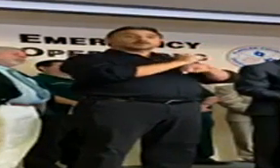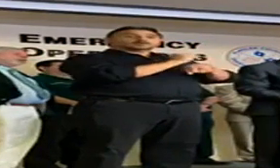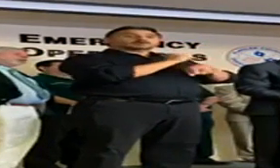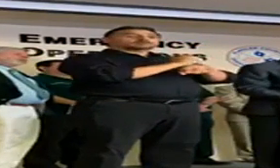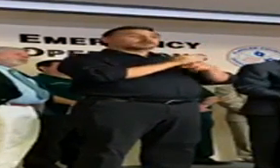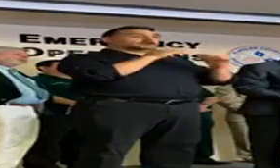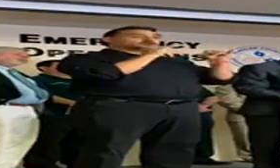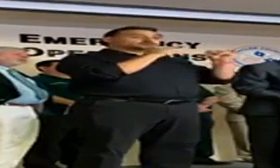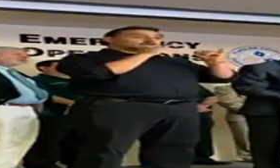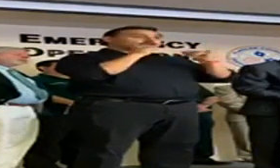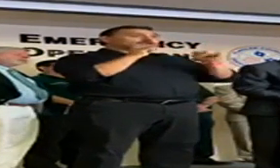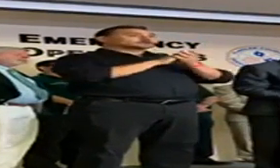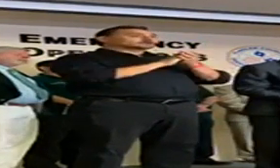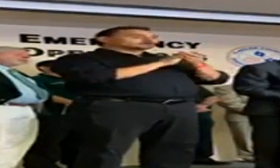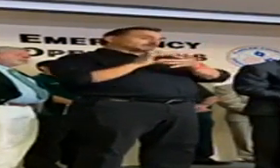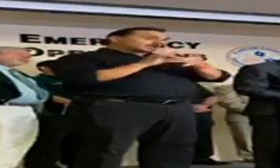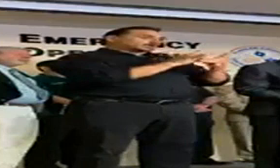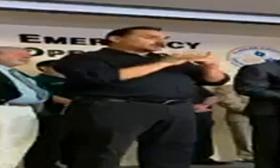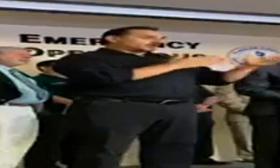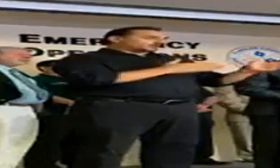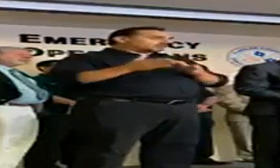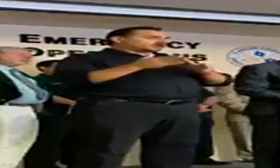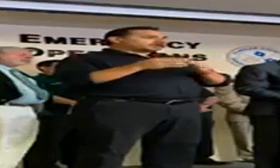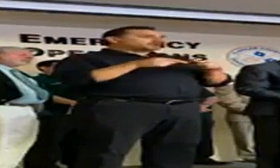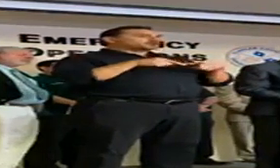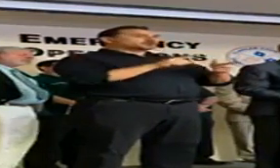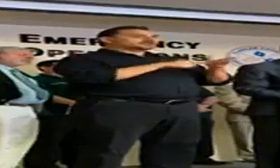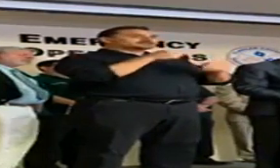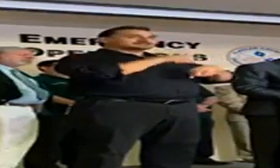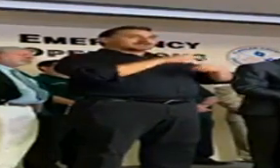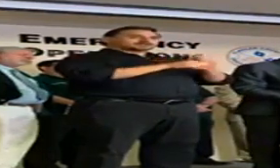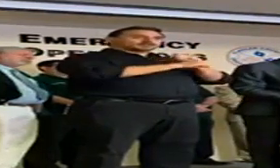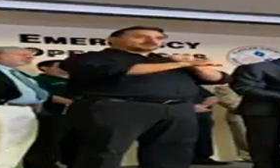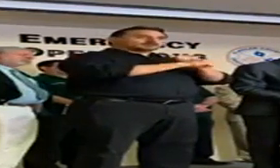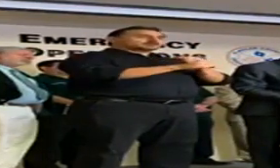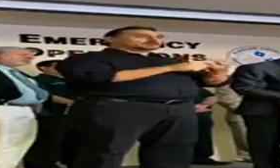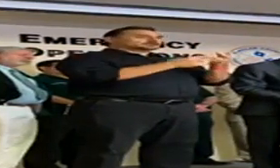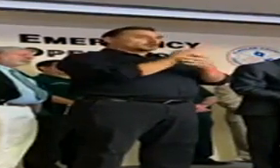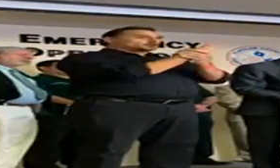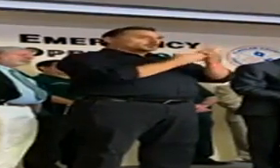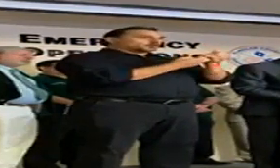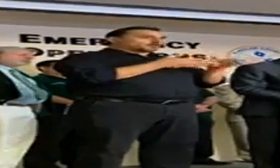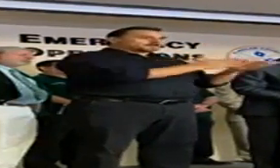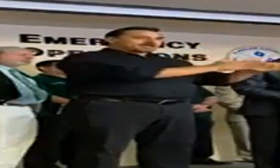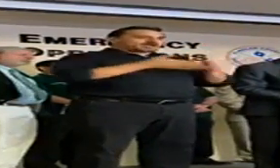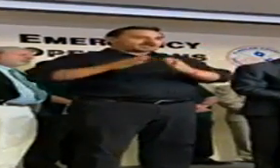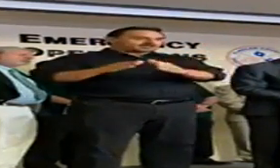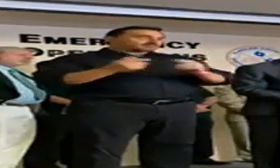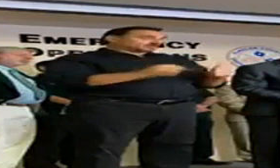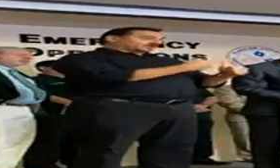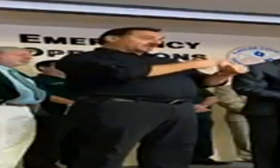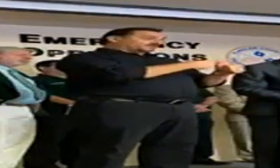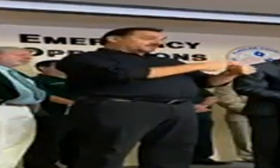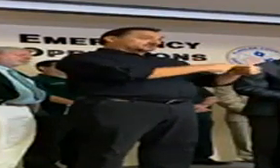instructional continuity plan during this extended break. It's a dual path system right now. First, our